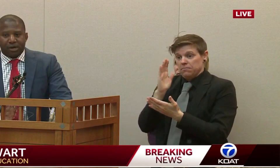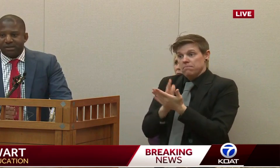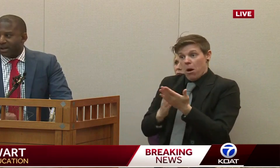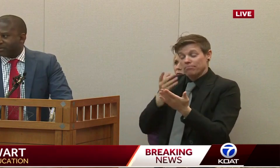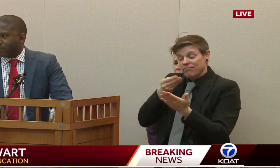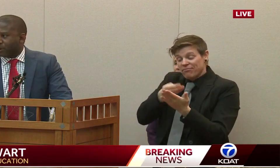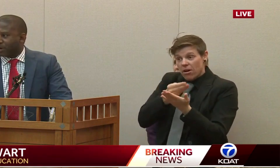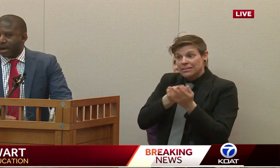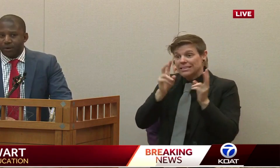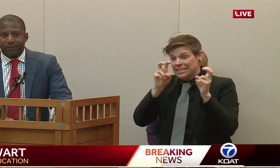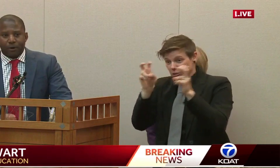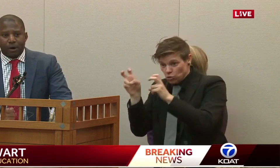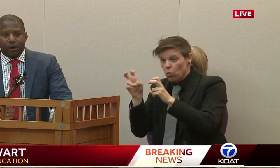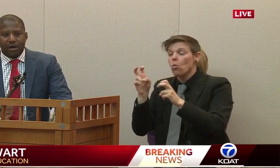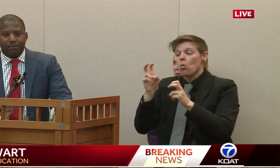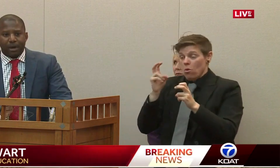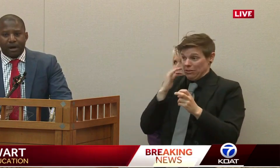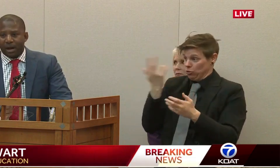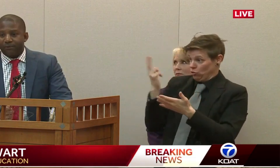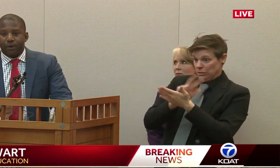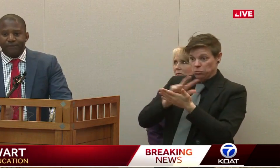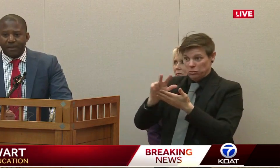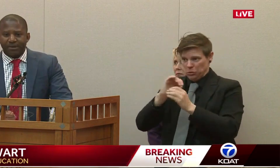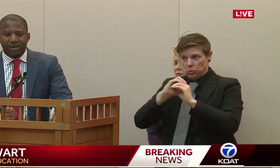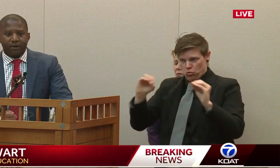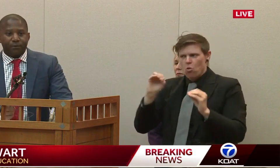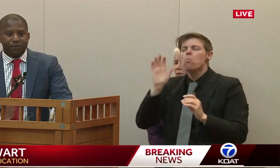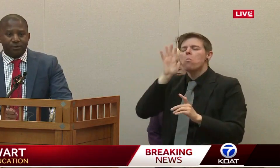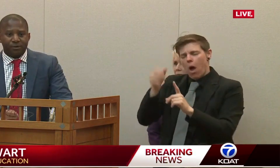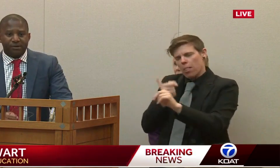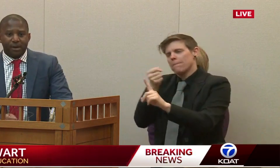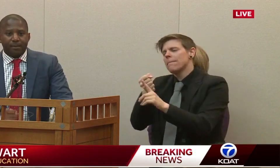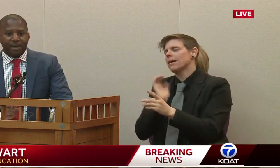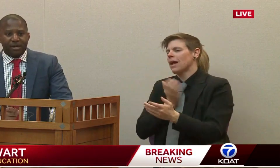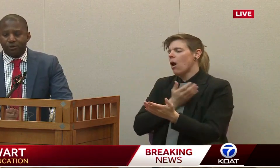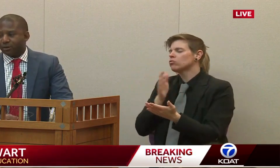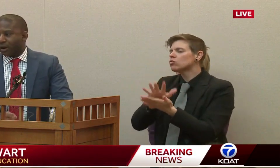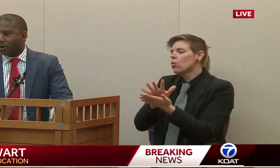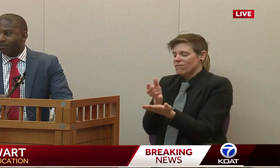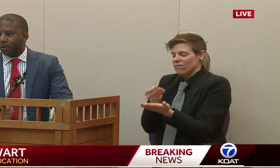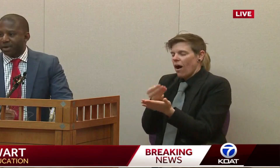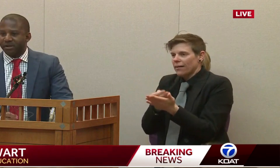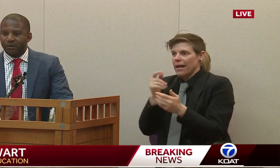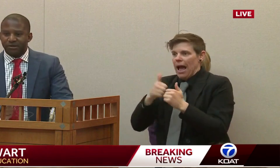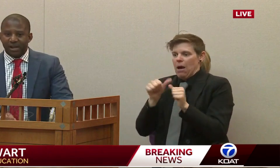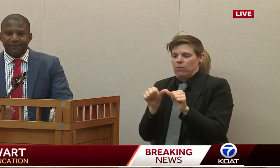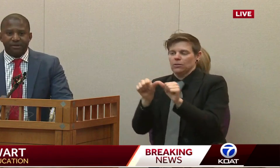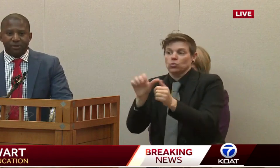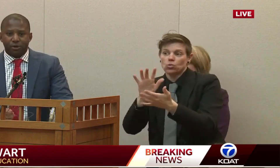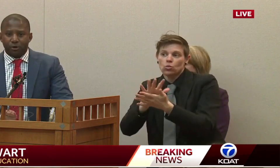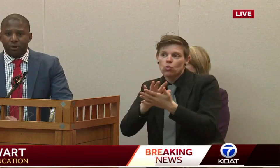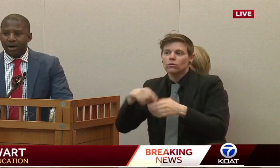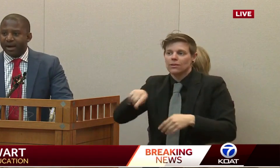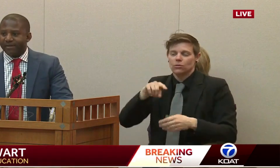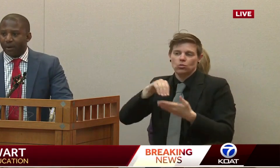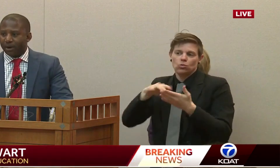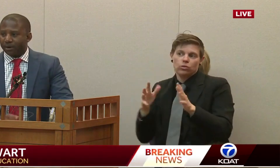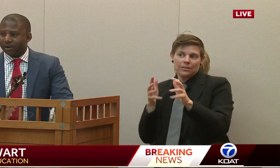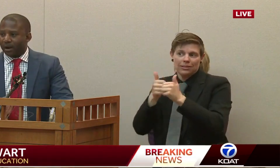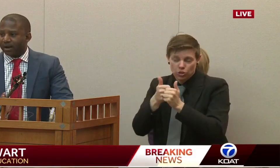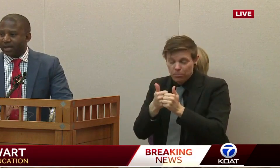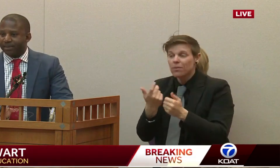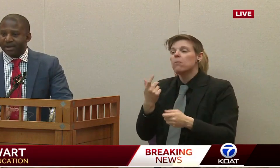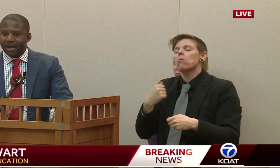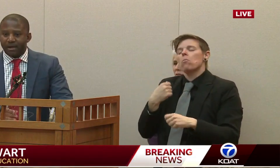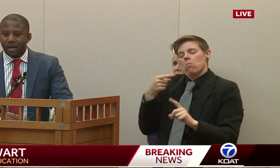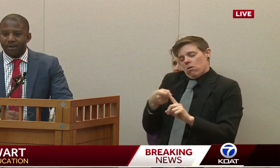So just as we're caring for our caring for our families and caring for our students, making sure that our employees are safe and secure and that